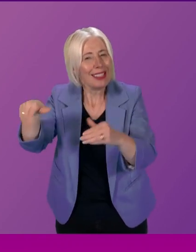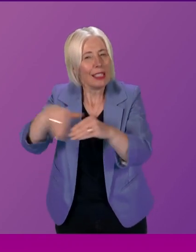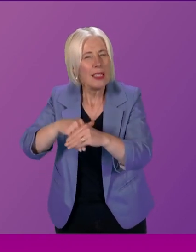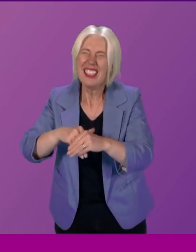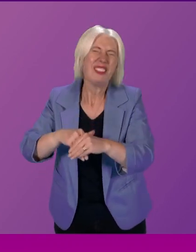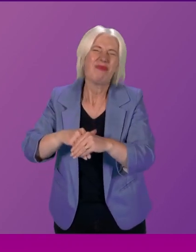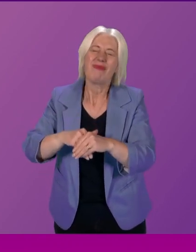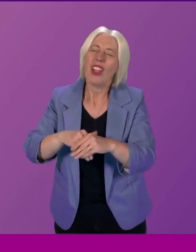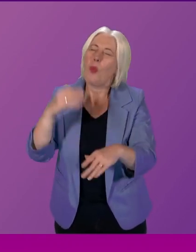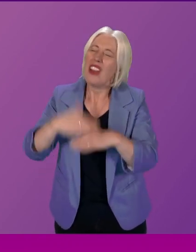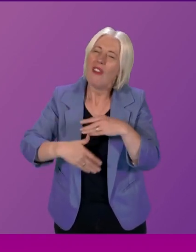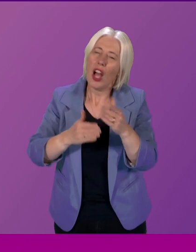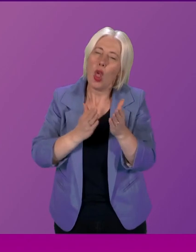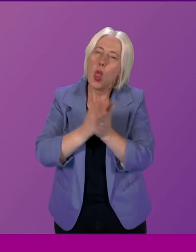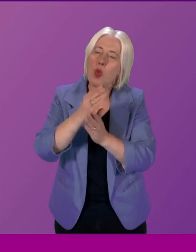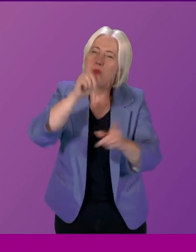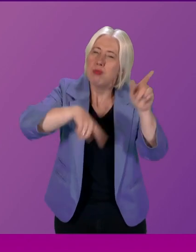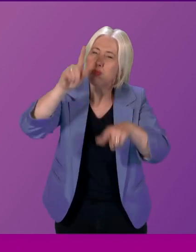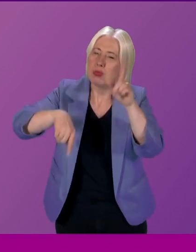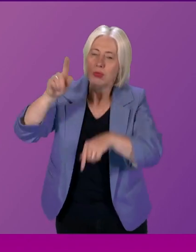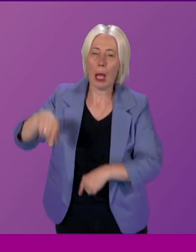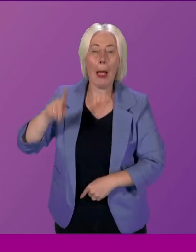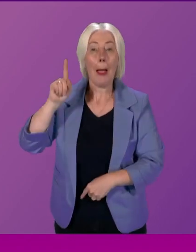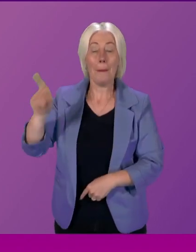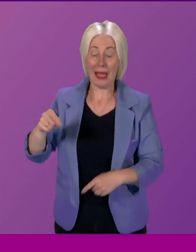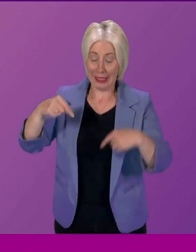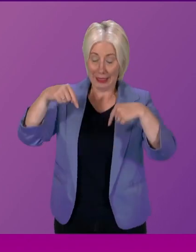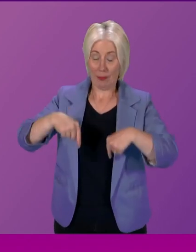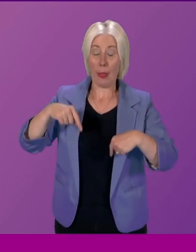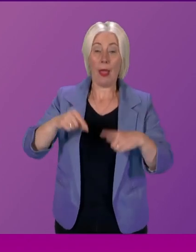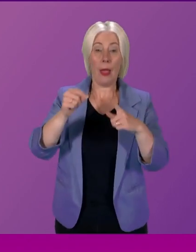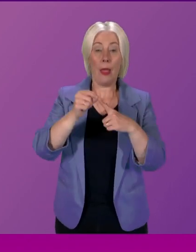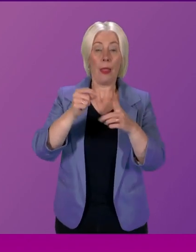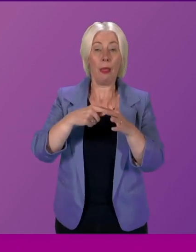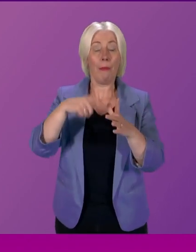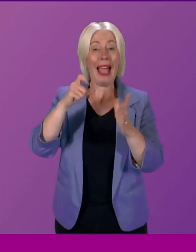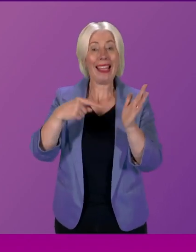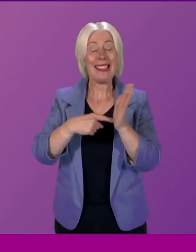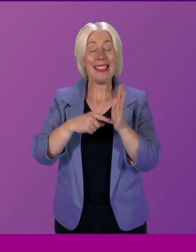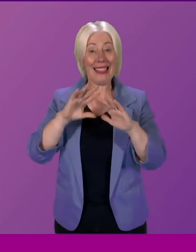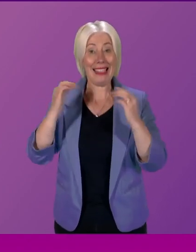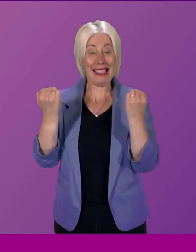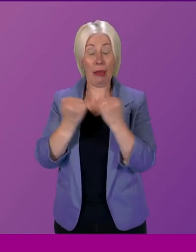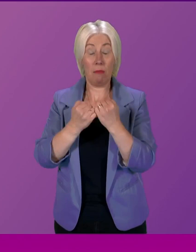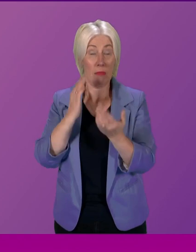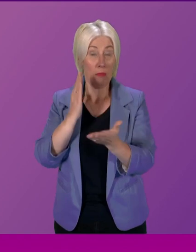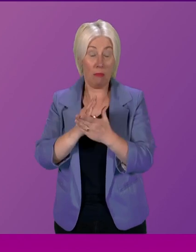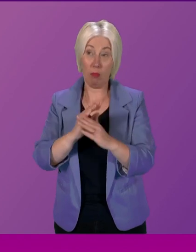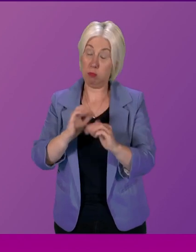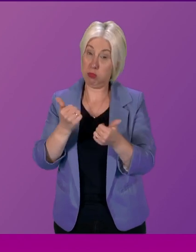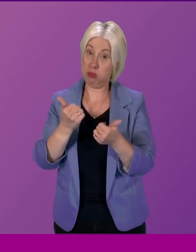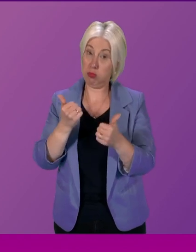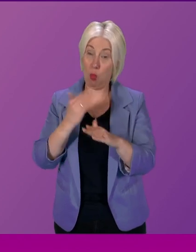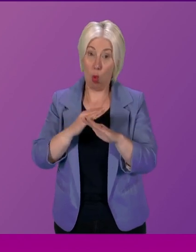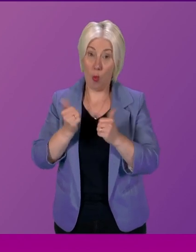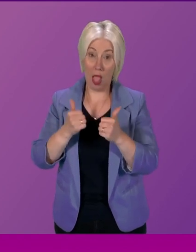can say is that the pact team within the Parliament that has been established, and which is really very experienced now and very effective, has an